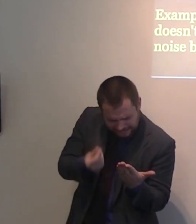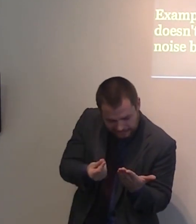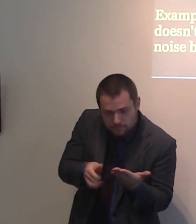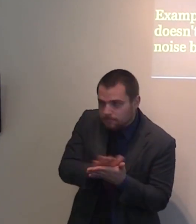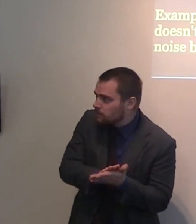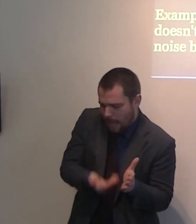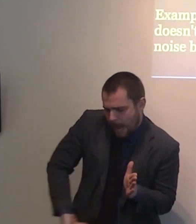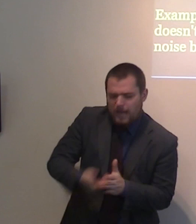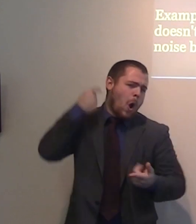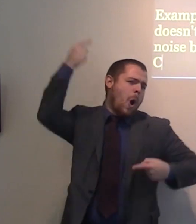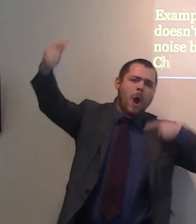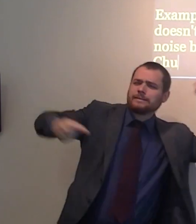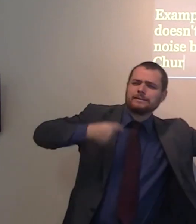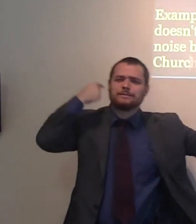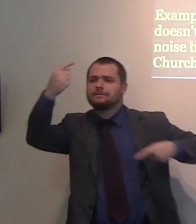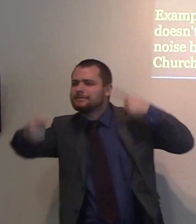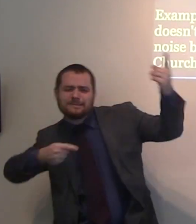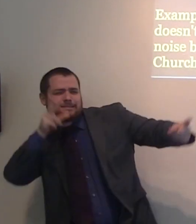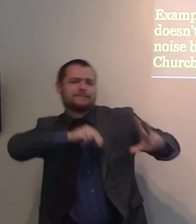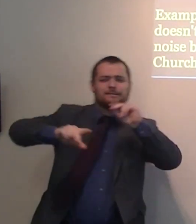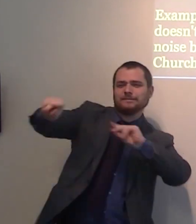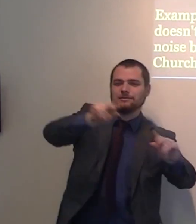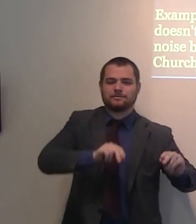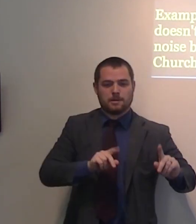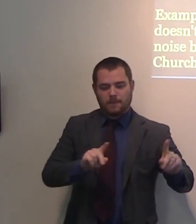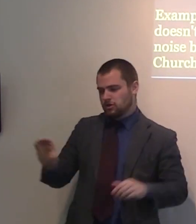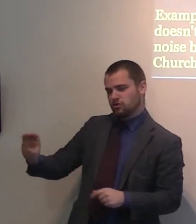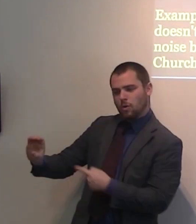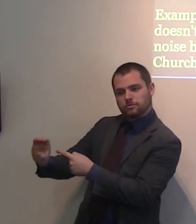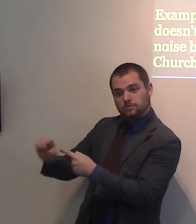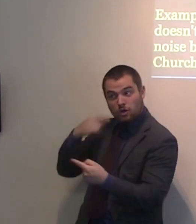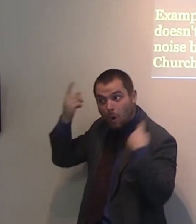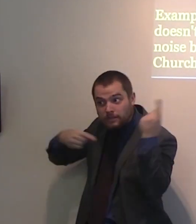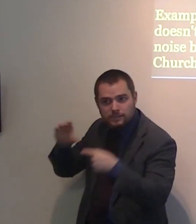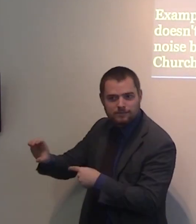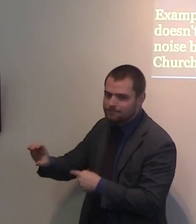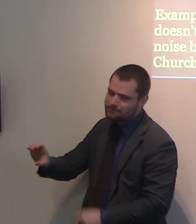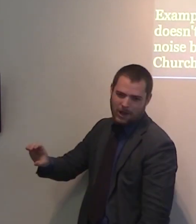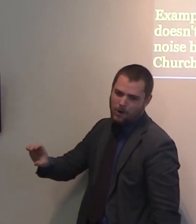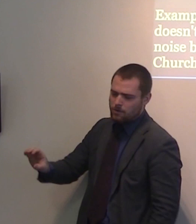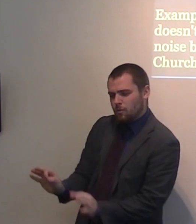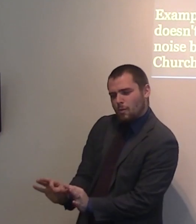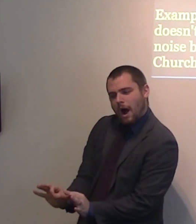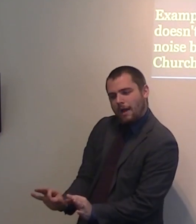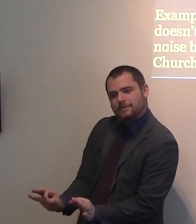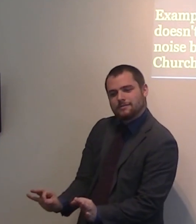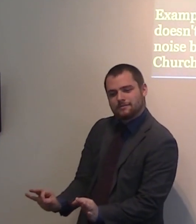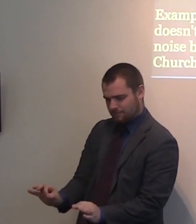But salt acts without noise. And when it comes into contact with food or with